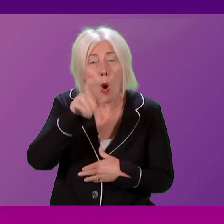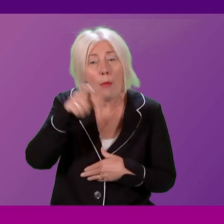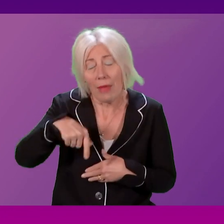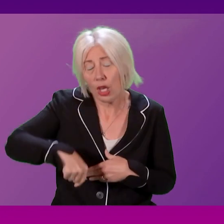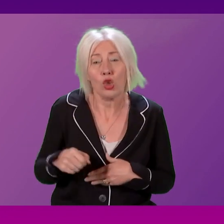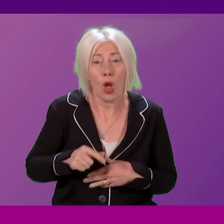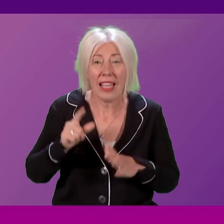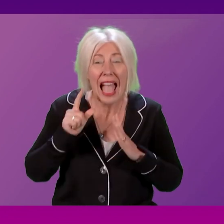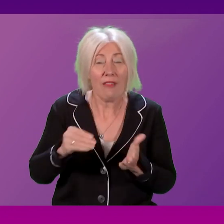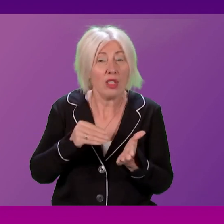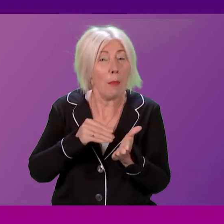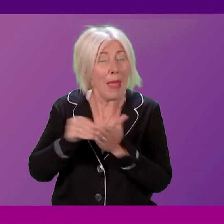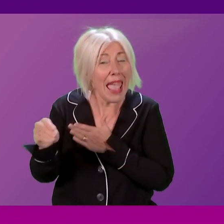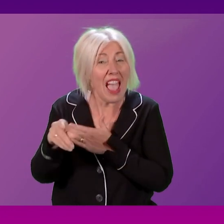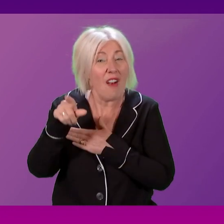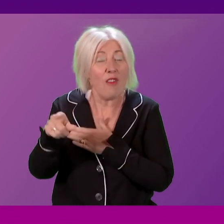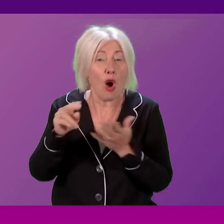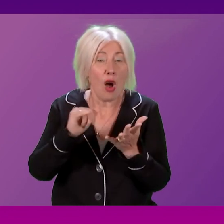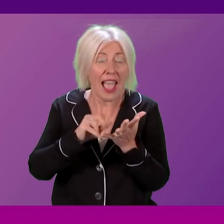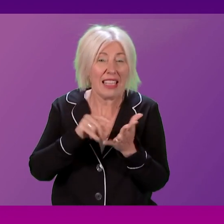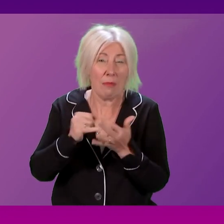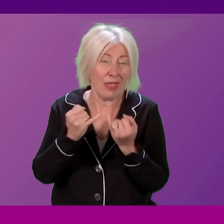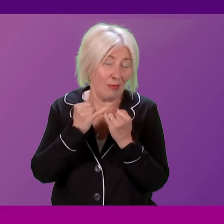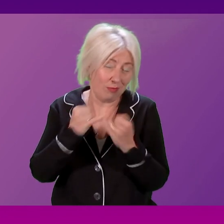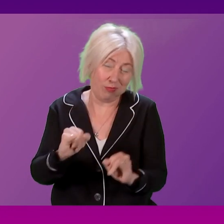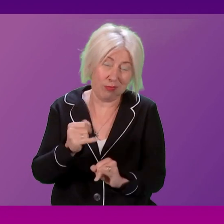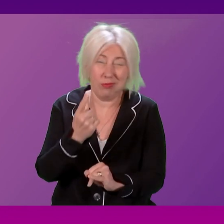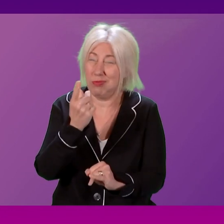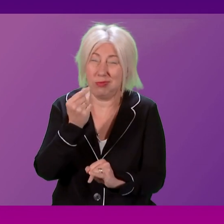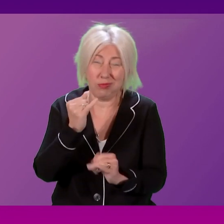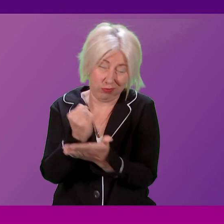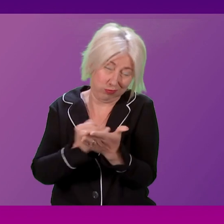price for SNP incompetence and failure? First Minister.